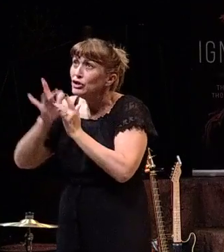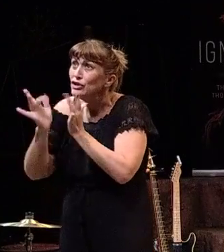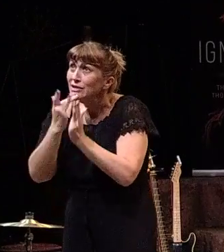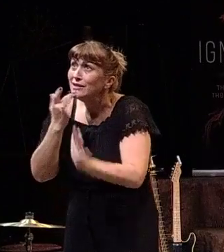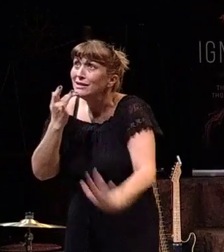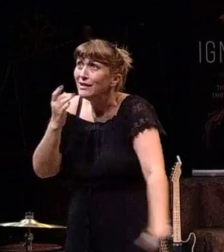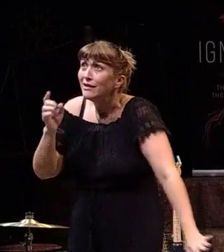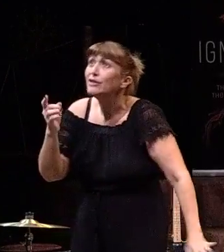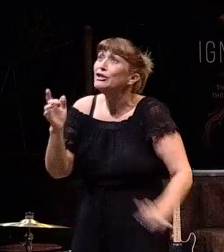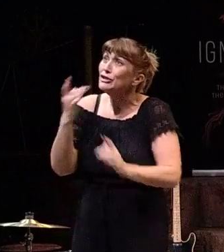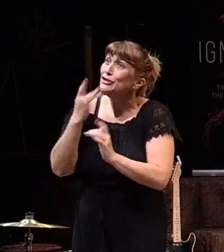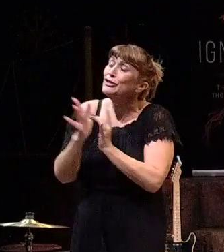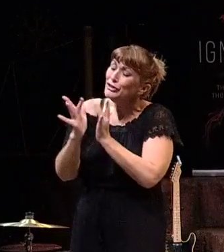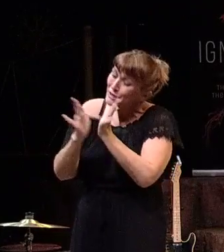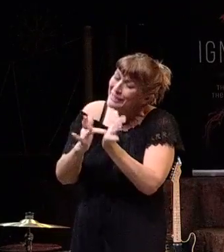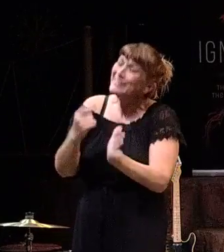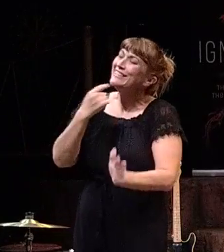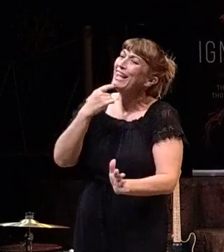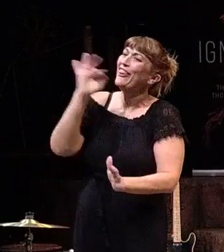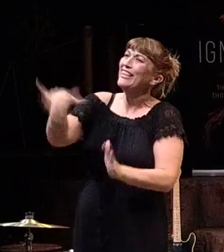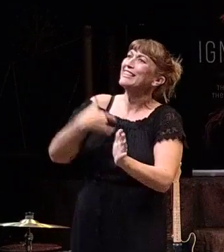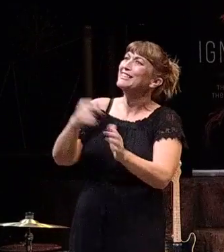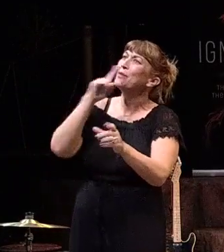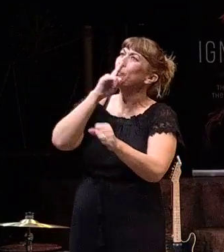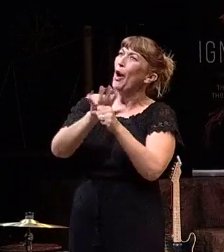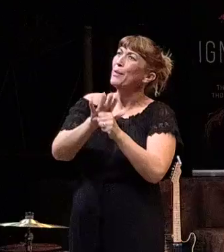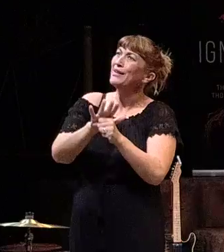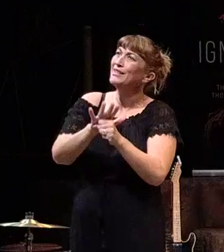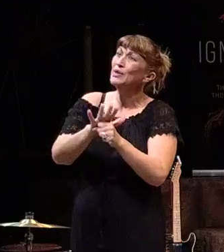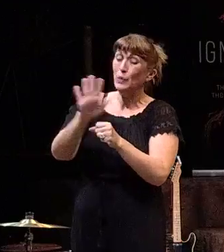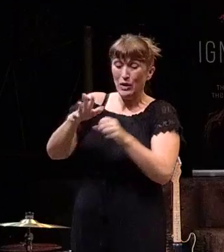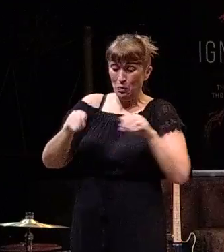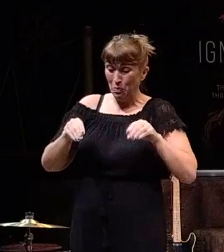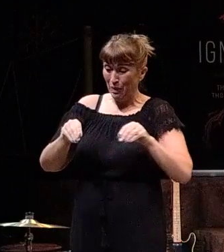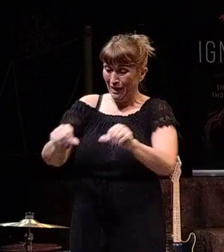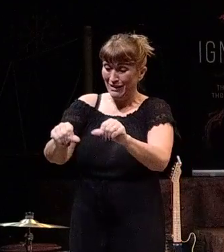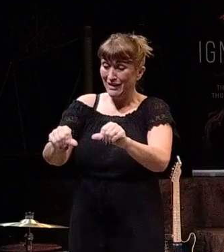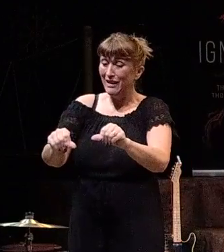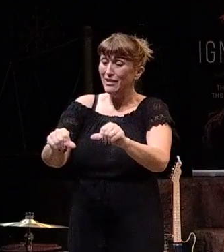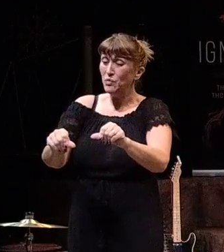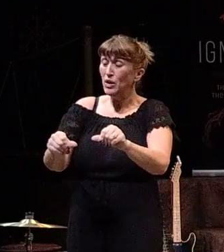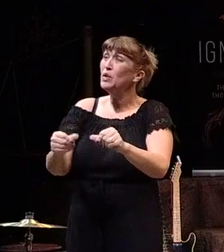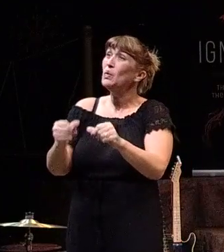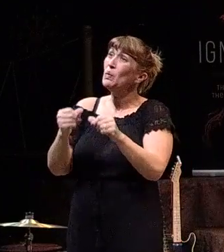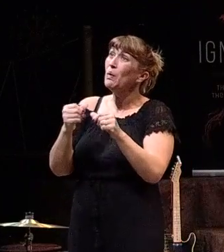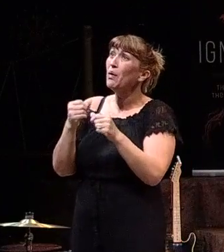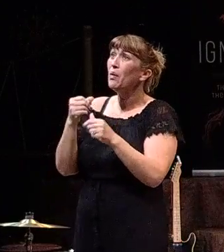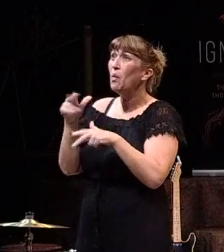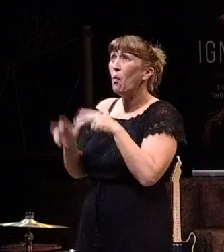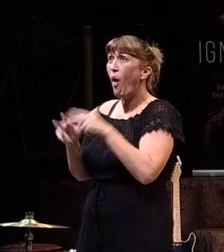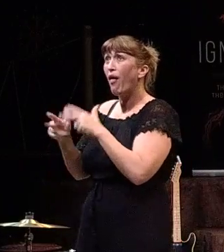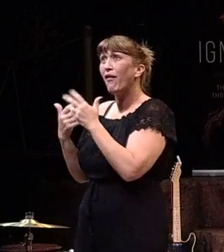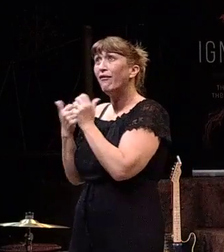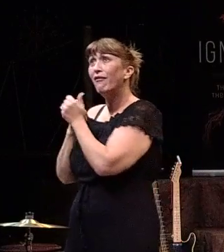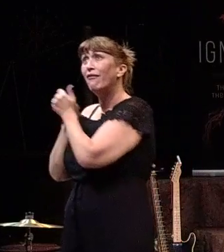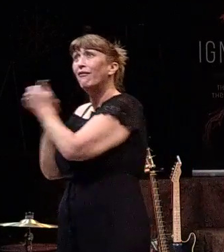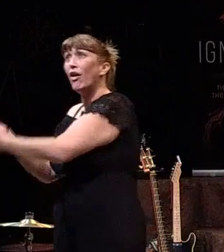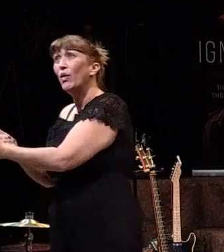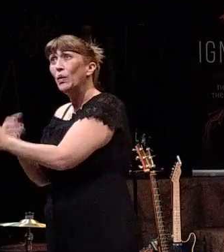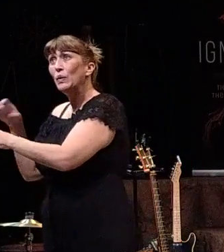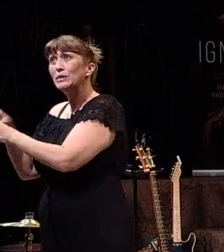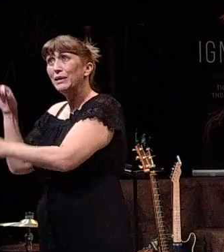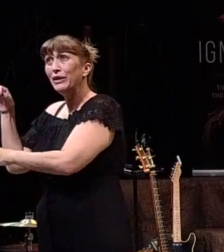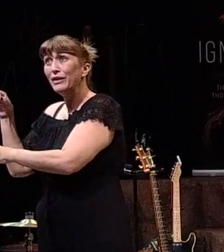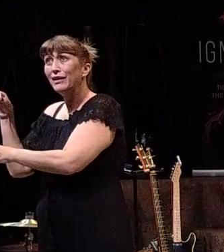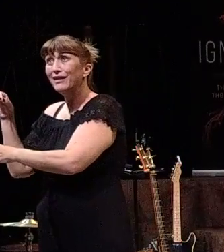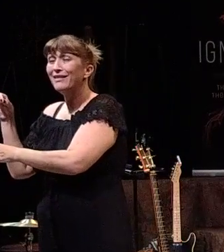This is what happens. When you plant these seeds, when you walk in the Spirit, this is what results. You're not going to get a mango from